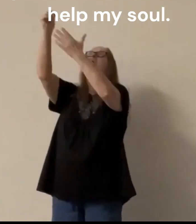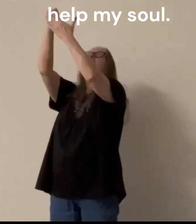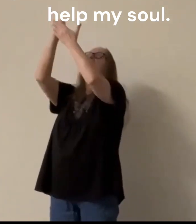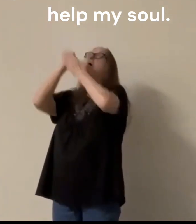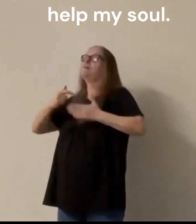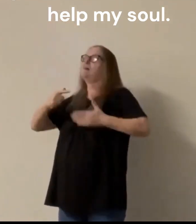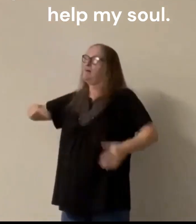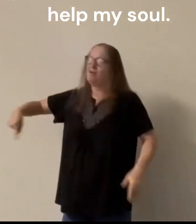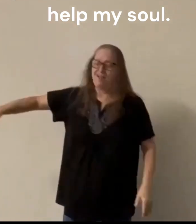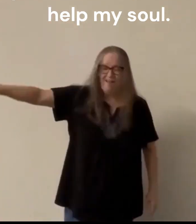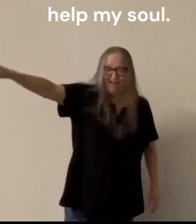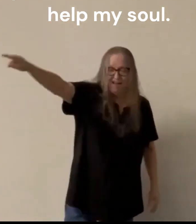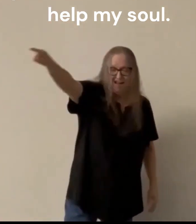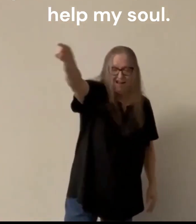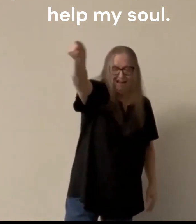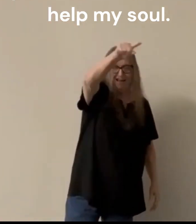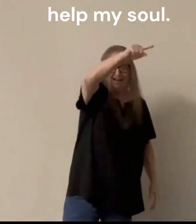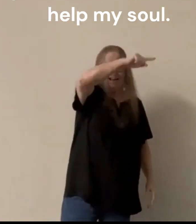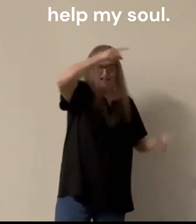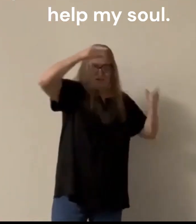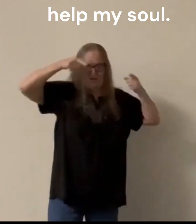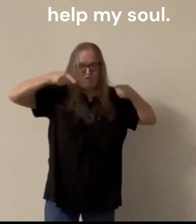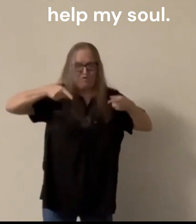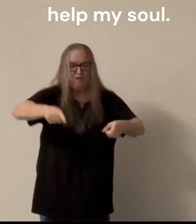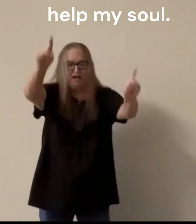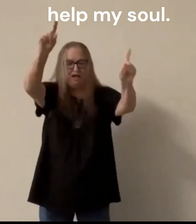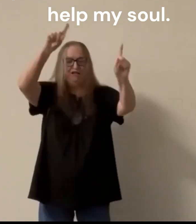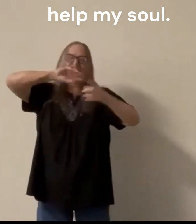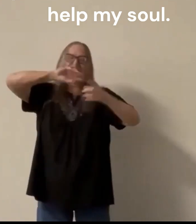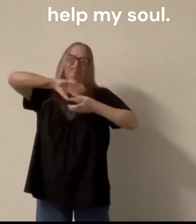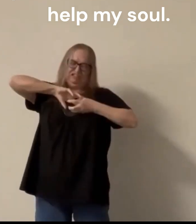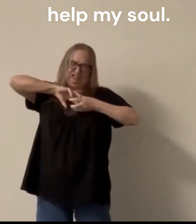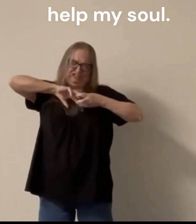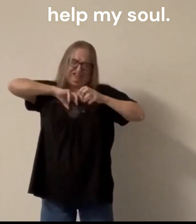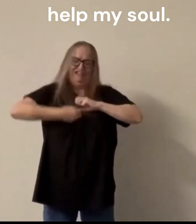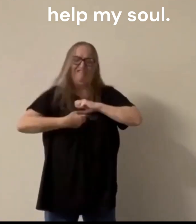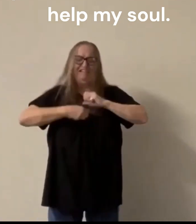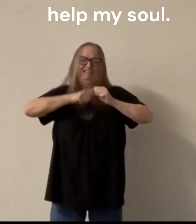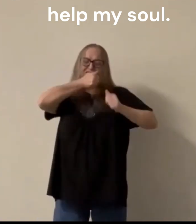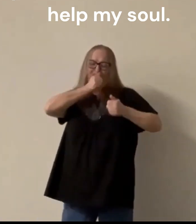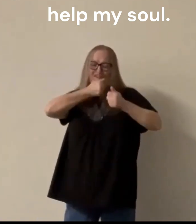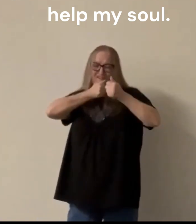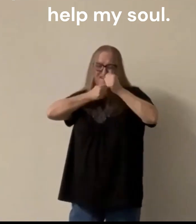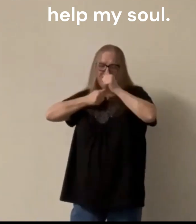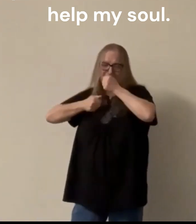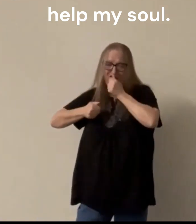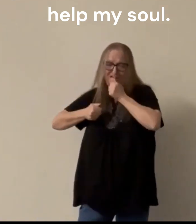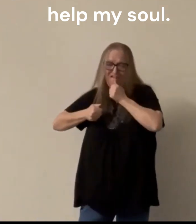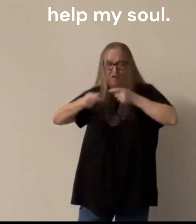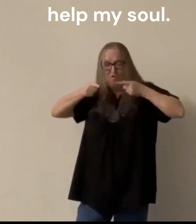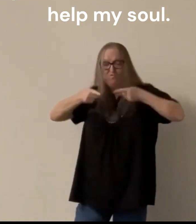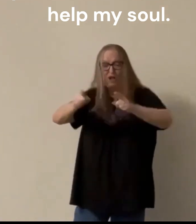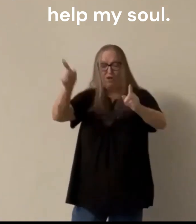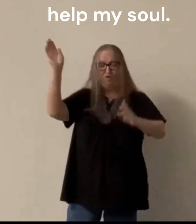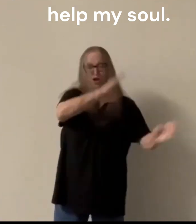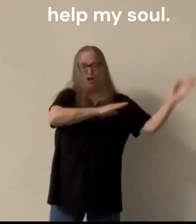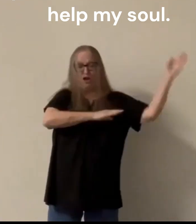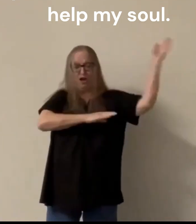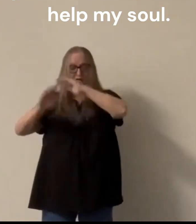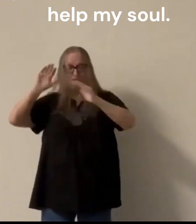haven't given them the chance. Go to Mrs. Plackmore and explain to her why you think you're worth more than me getting. Make me case